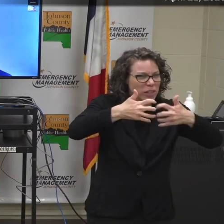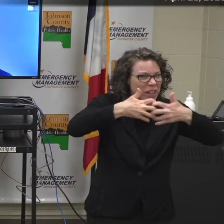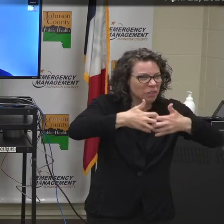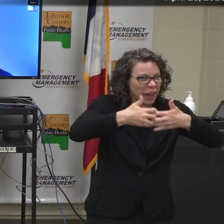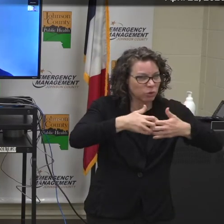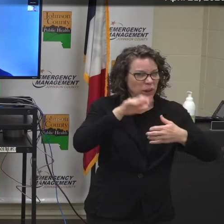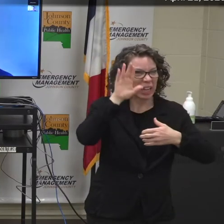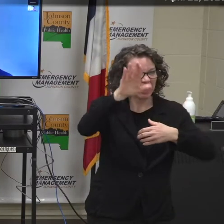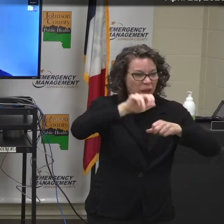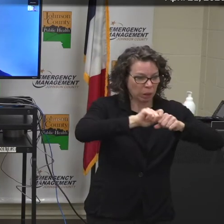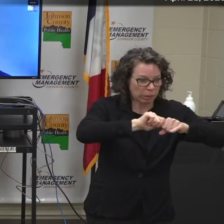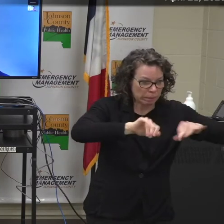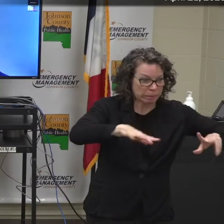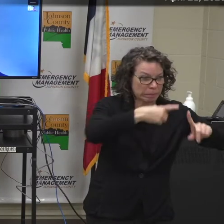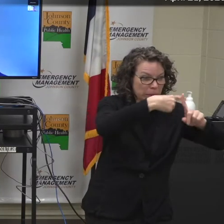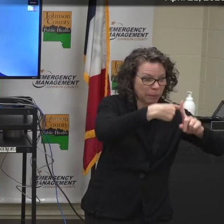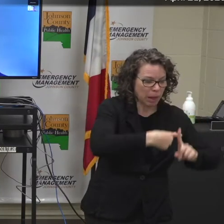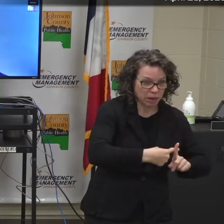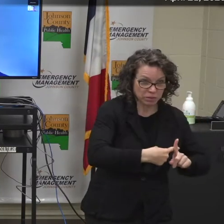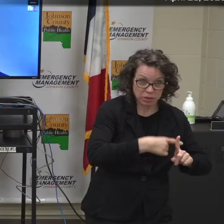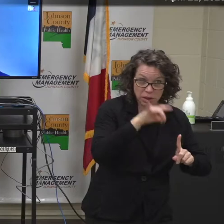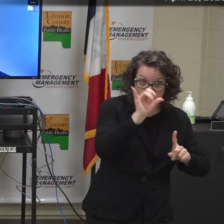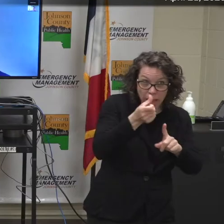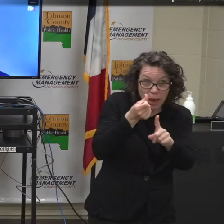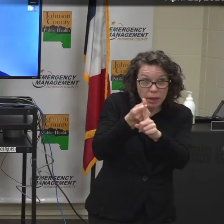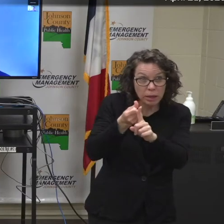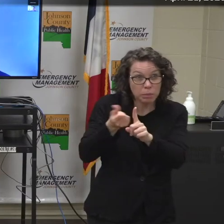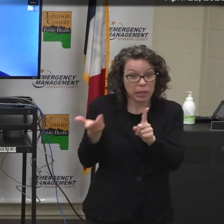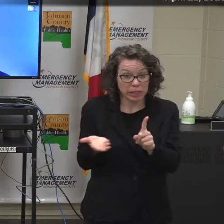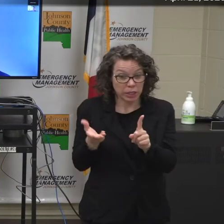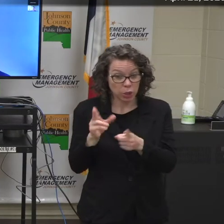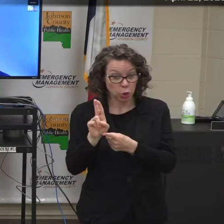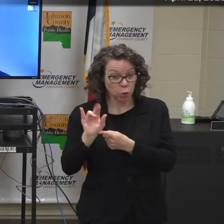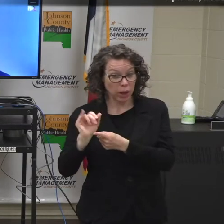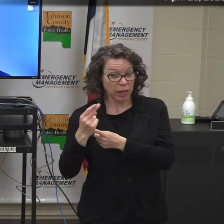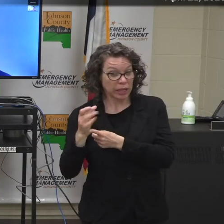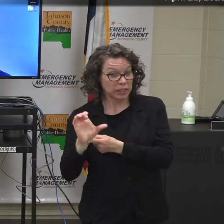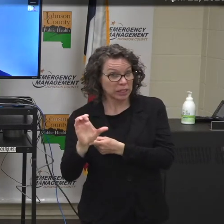impacting UIHC and surge capacity in Johnson County?